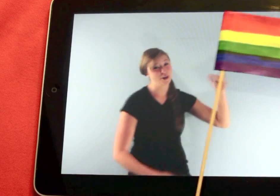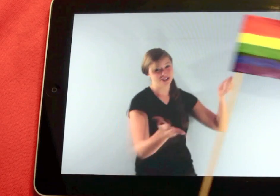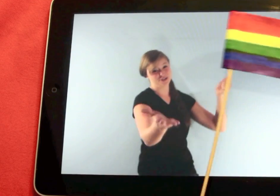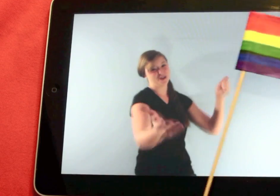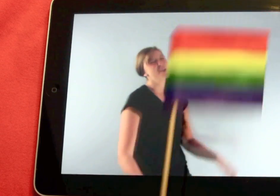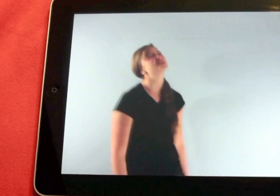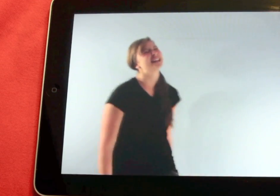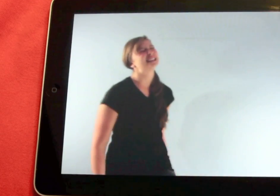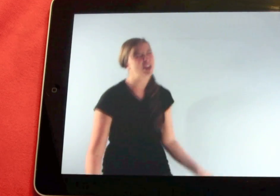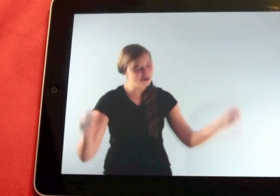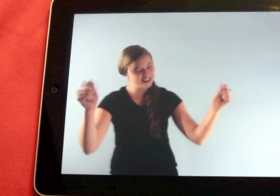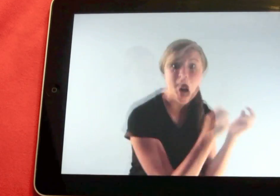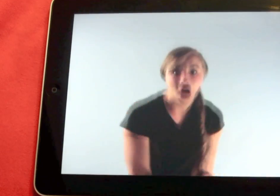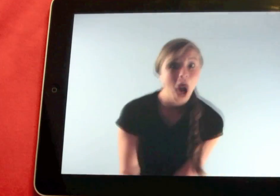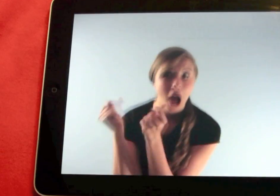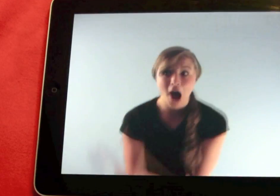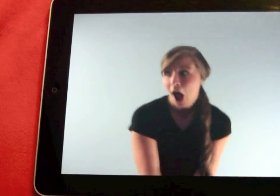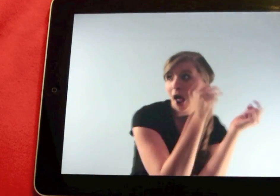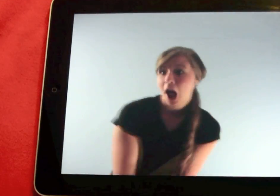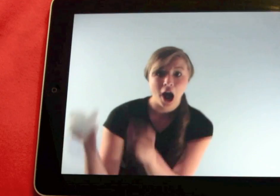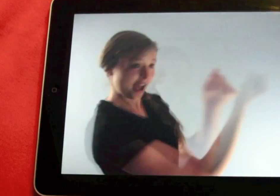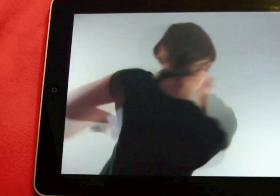okay for you, I would gladly go gay.